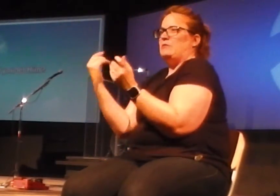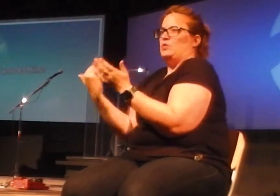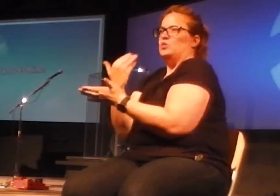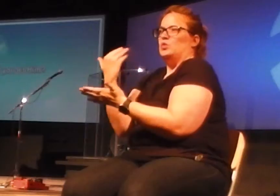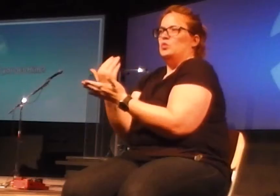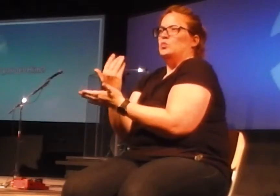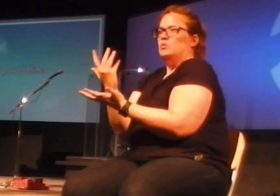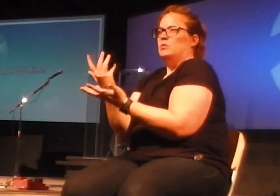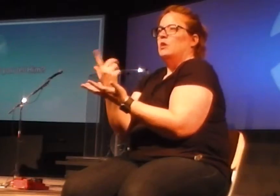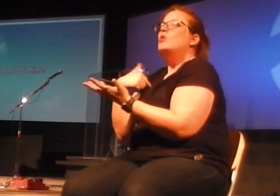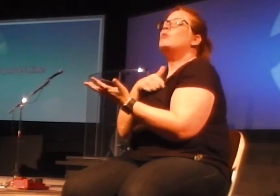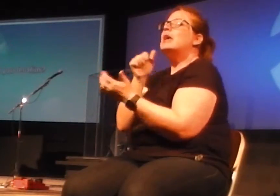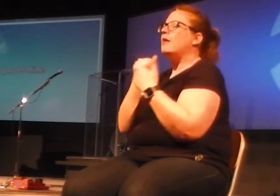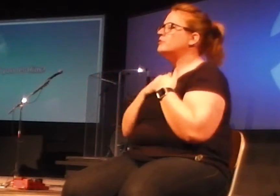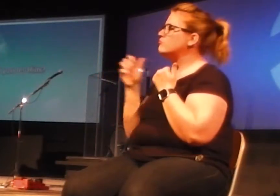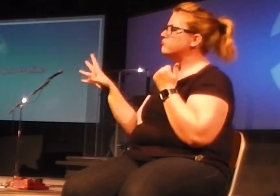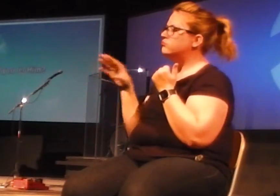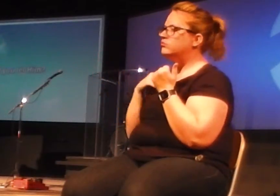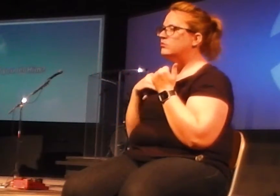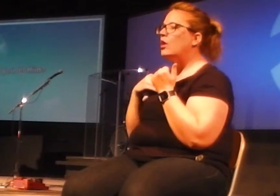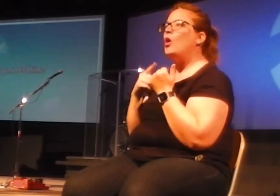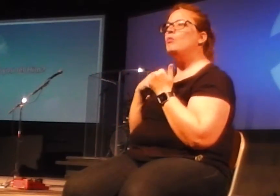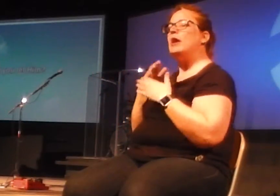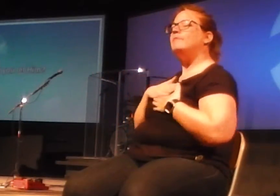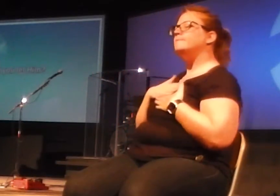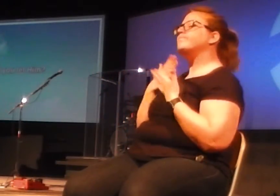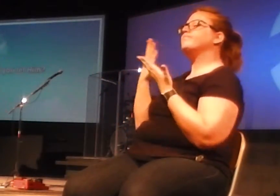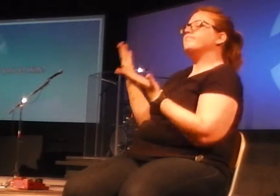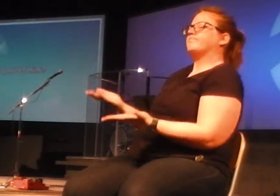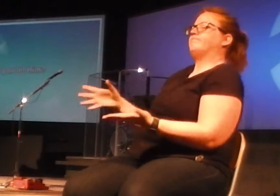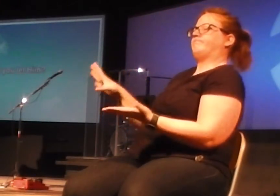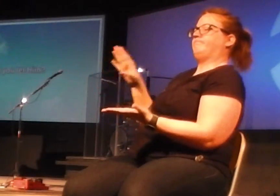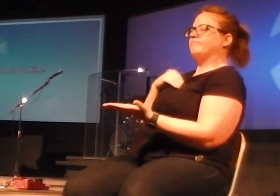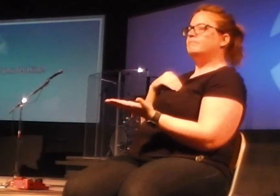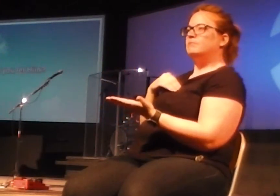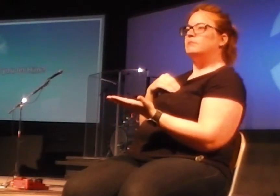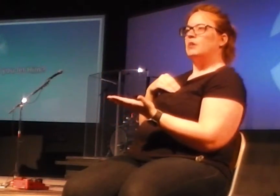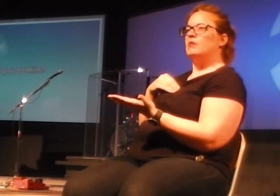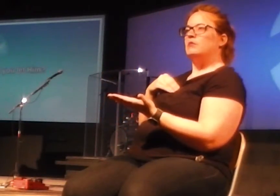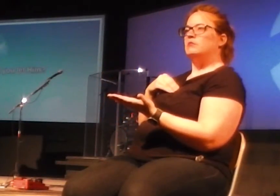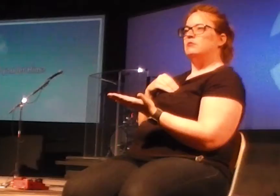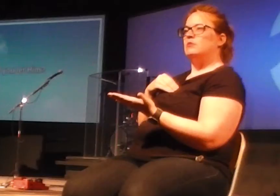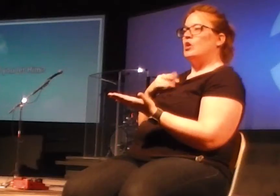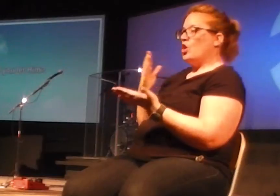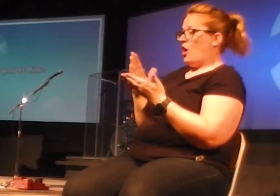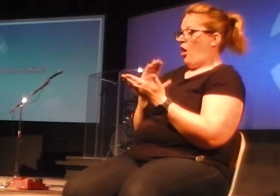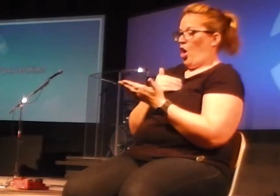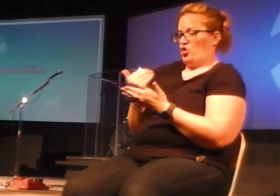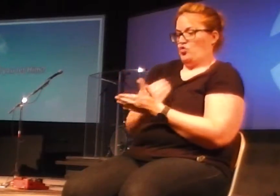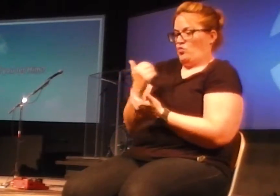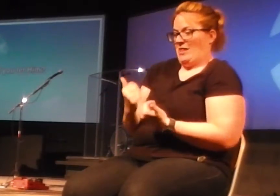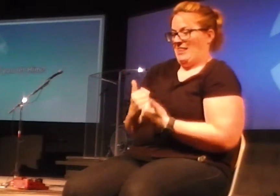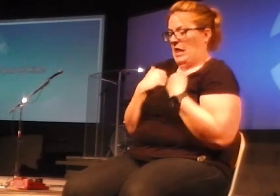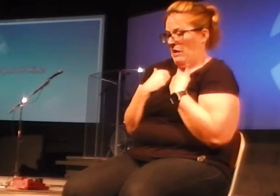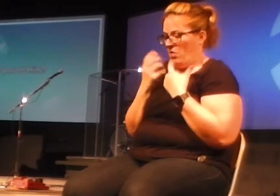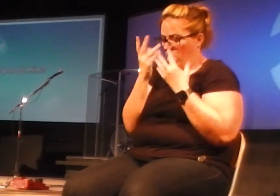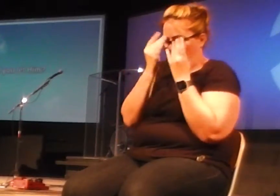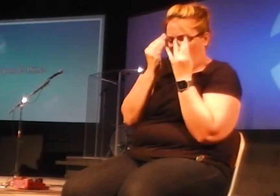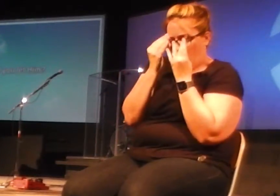to receive it. We have to allow him to bring that new life into where we live. So